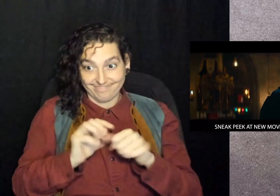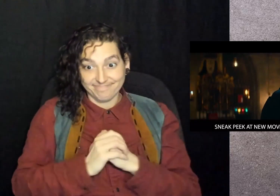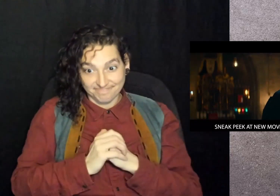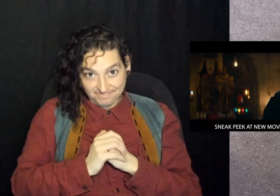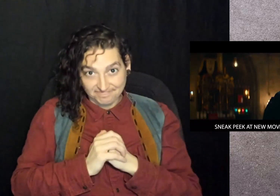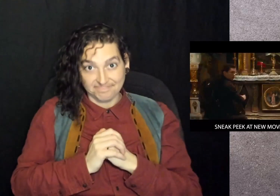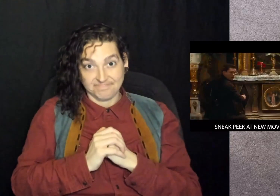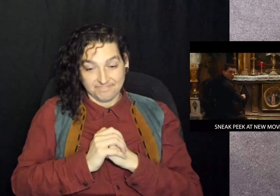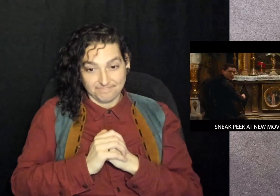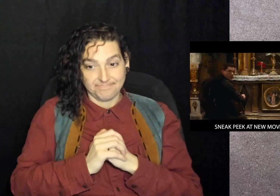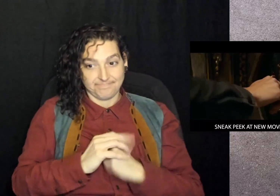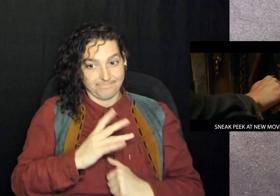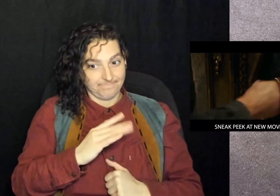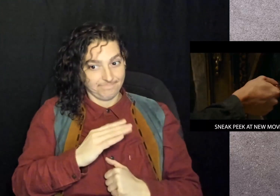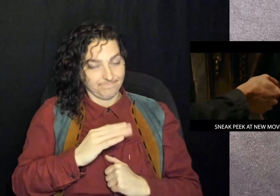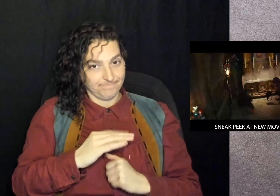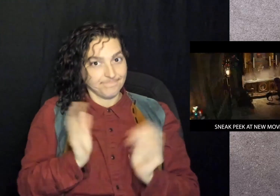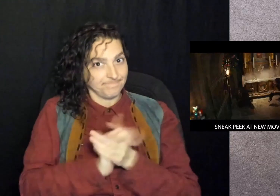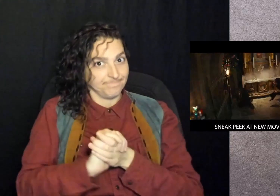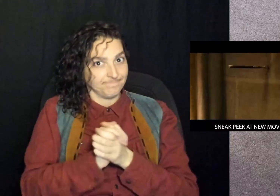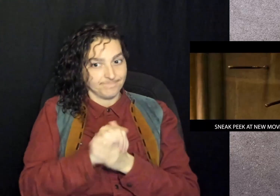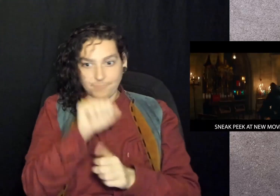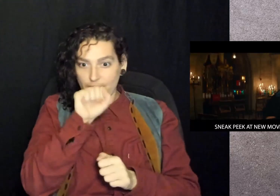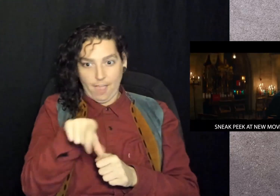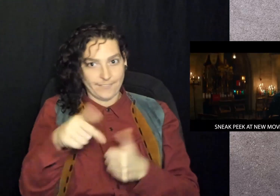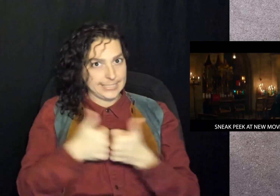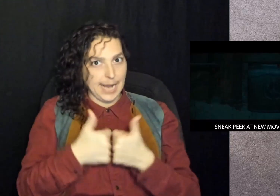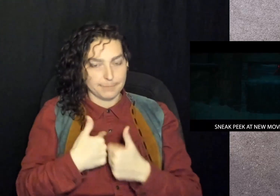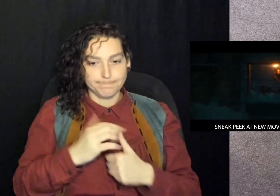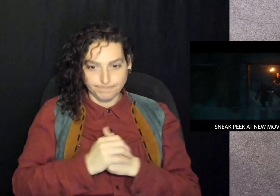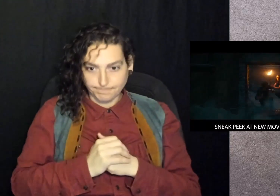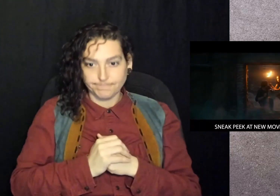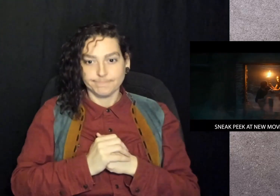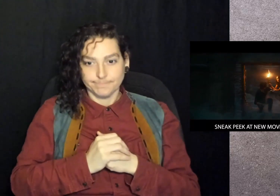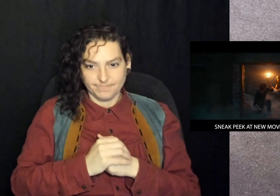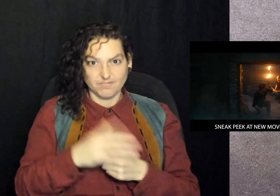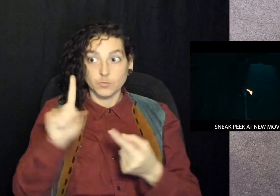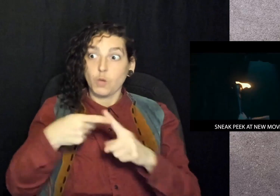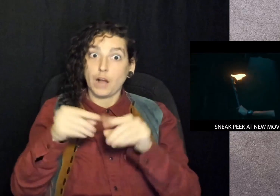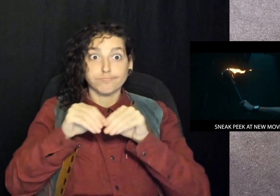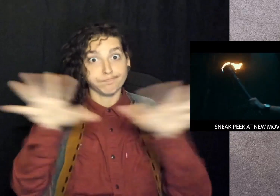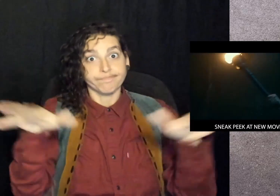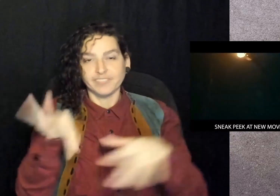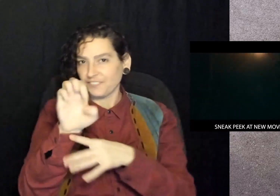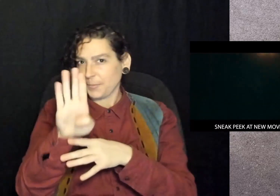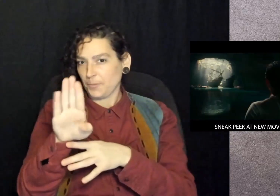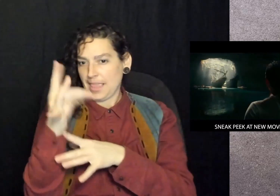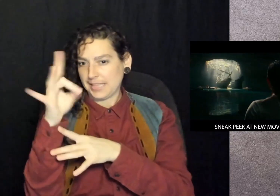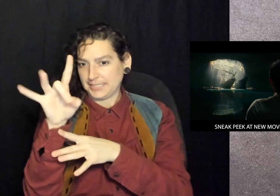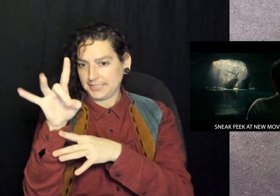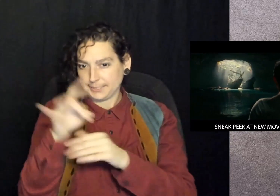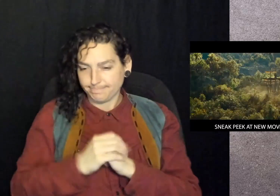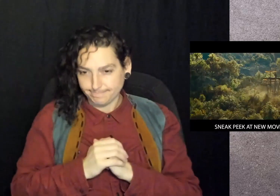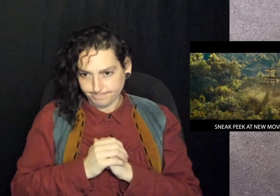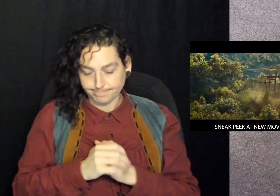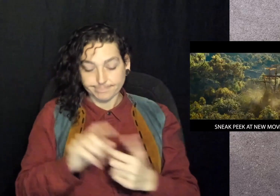video game. I love that game. It arrives in theaters on February 18th.